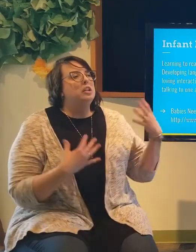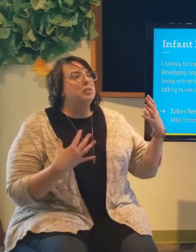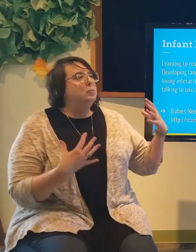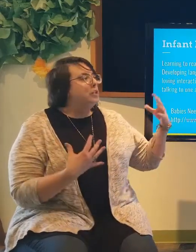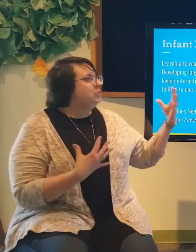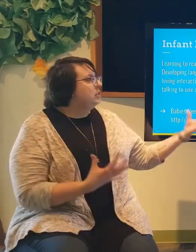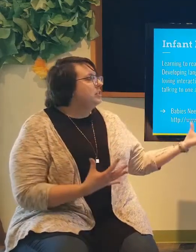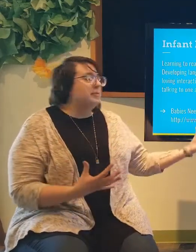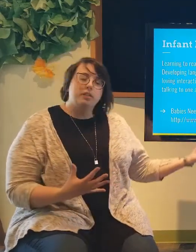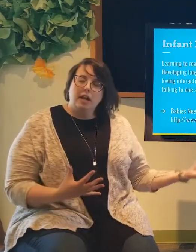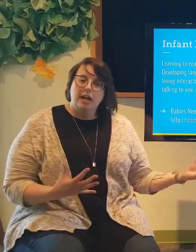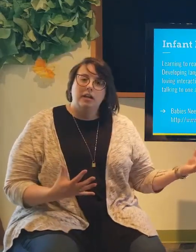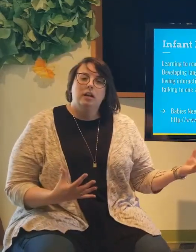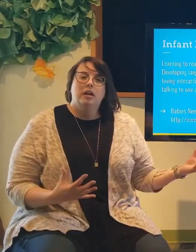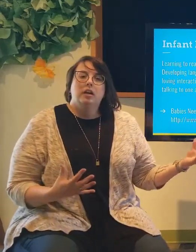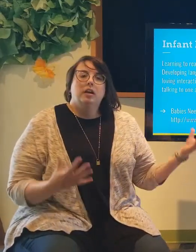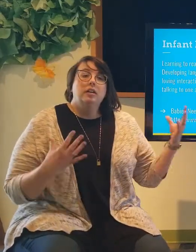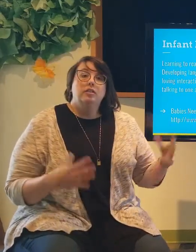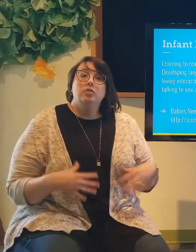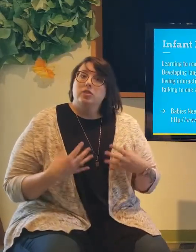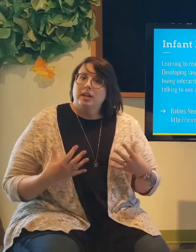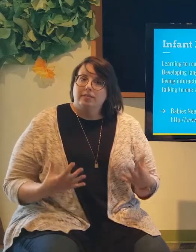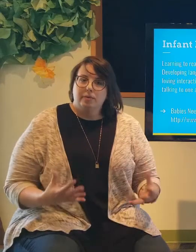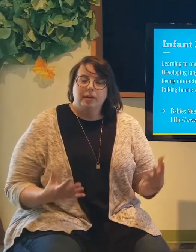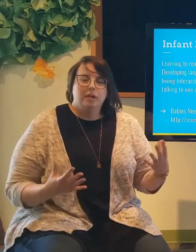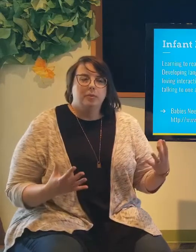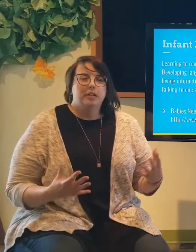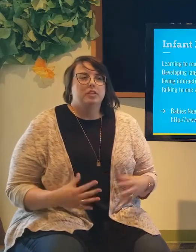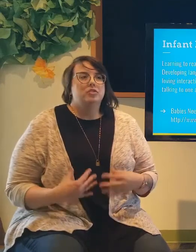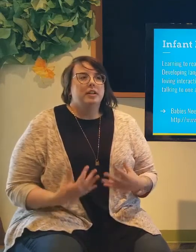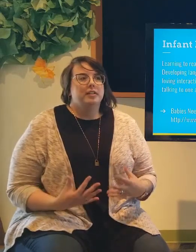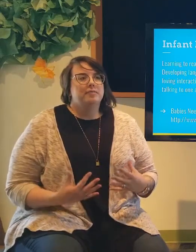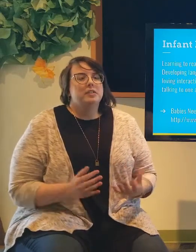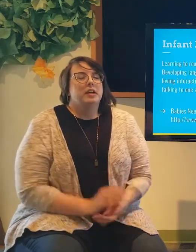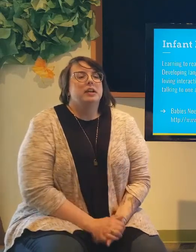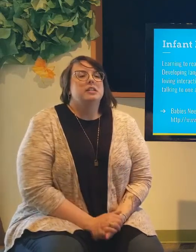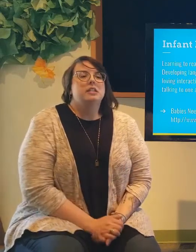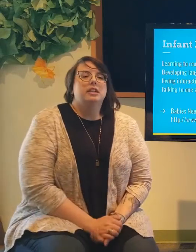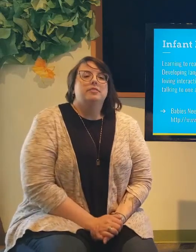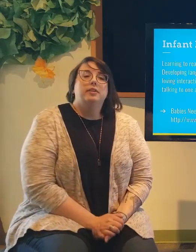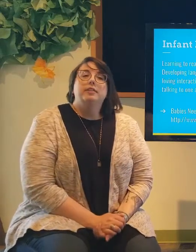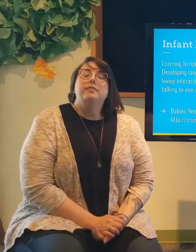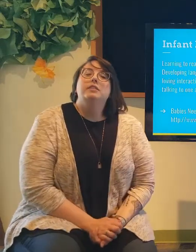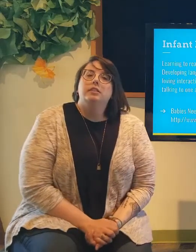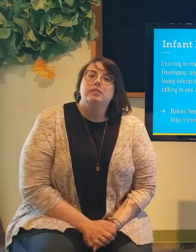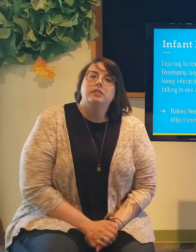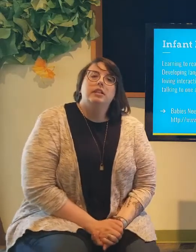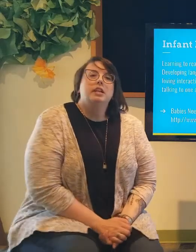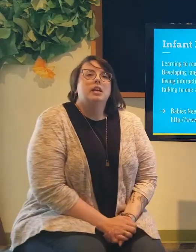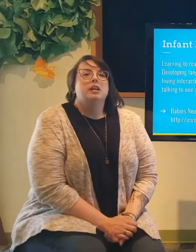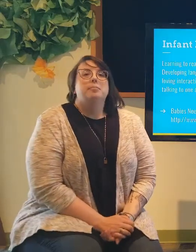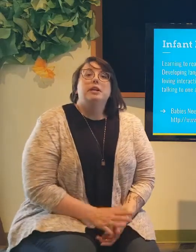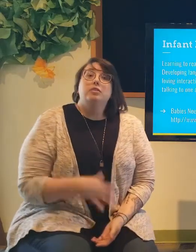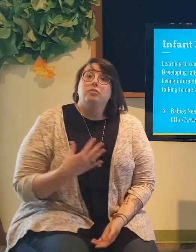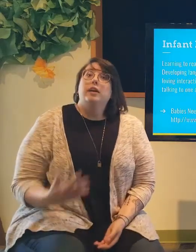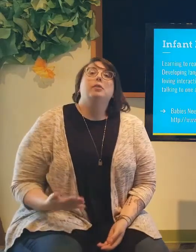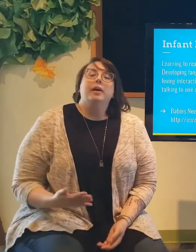do the same slide usually every week. We like to try to emphasize that for infants, literacy begins right away.